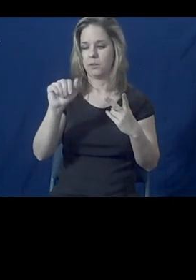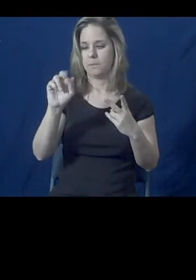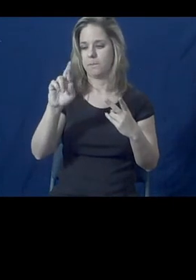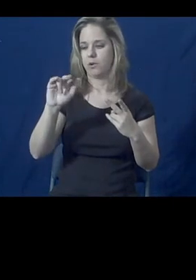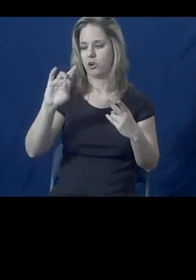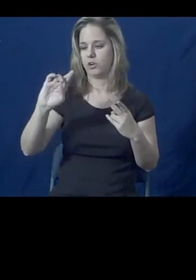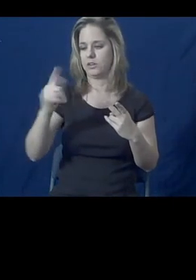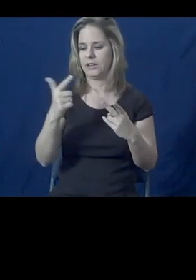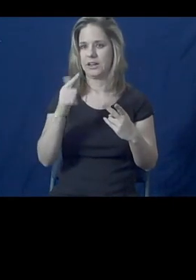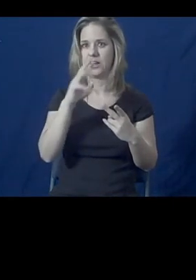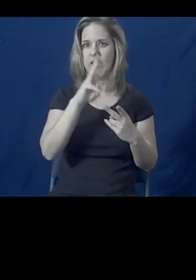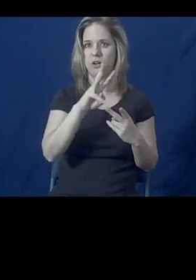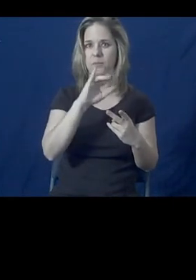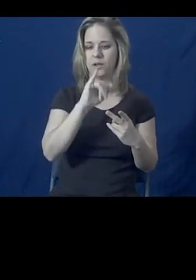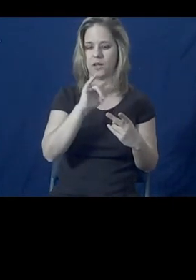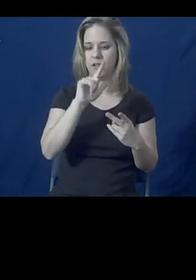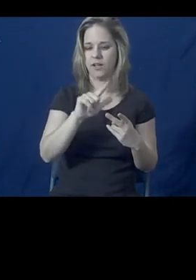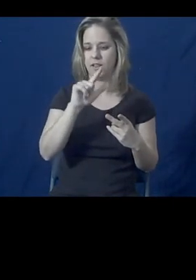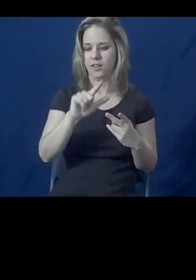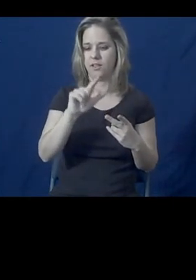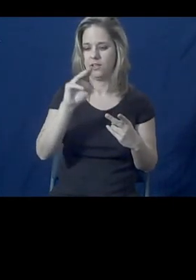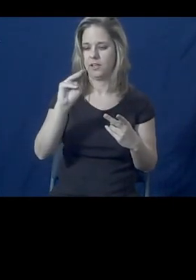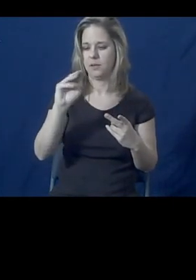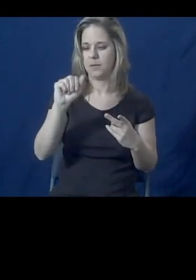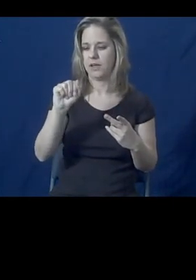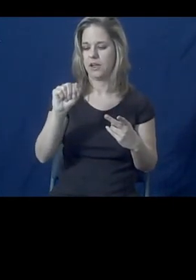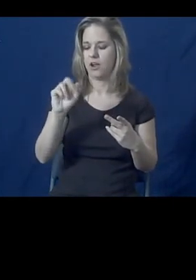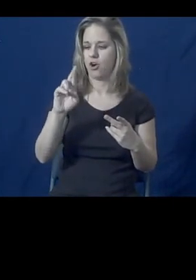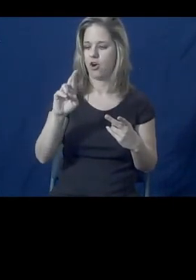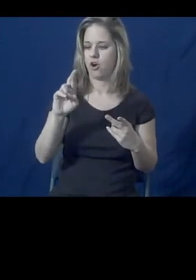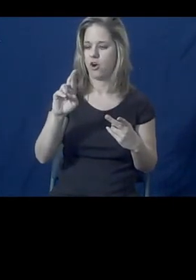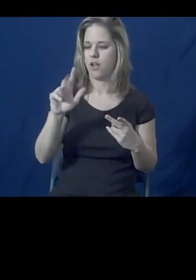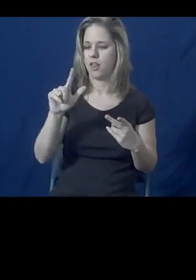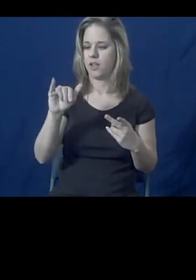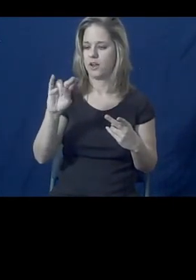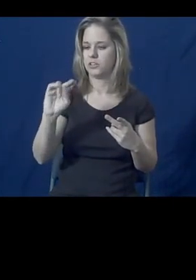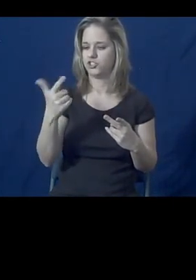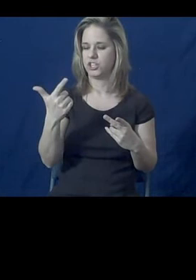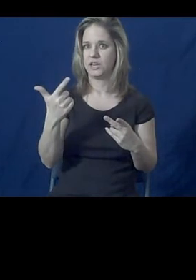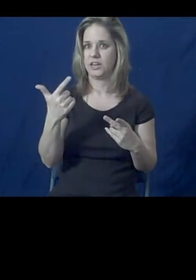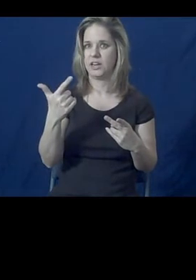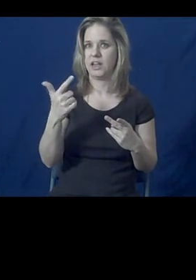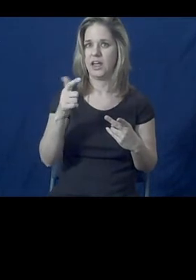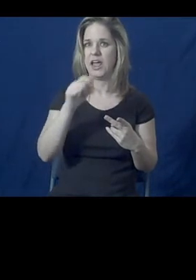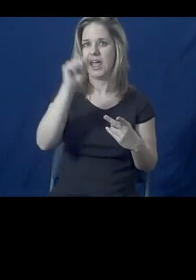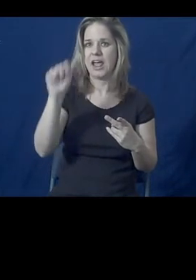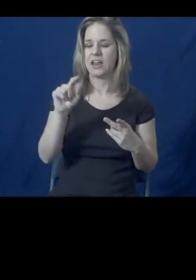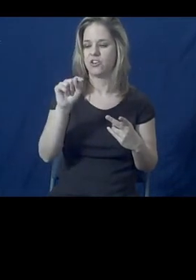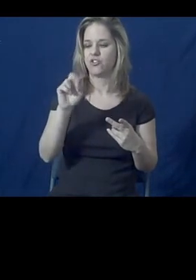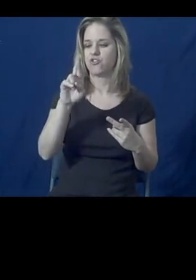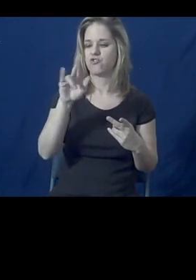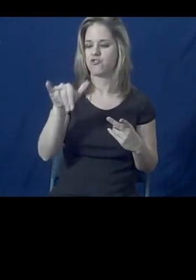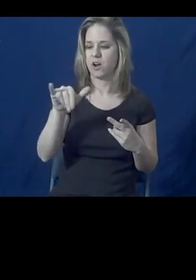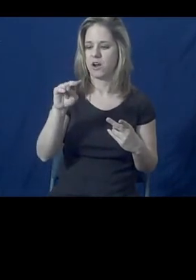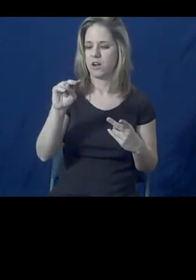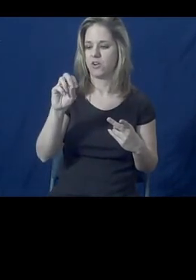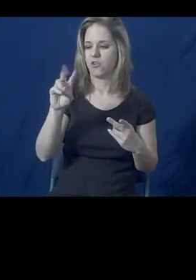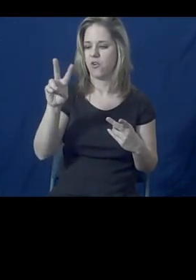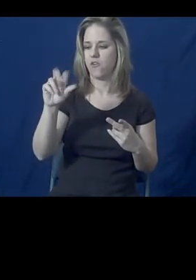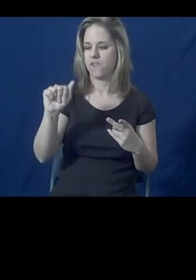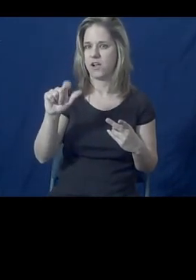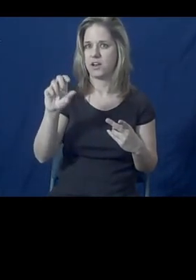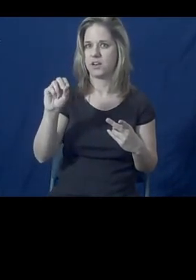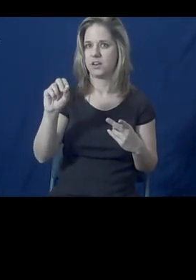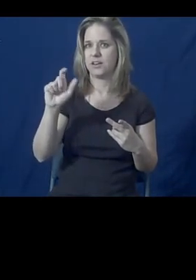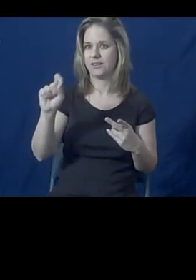-L-L, Marling, M-A-R-L-I-N-G, at trinova.org. And the website,